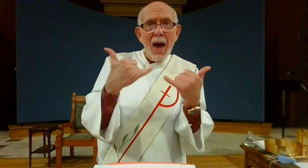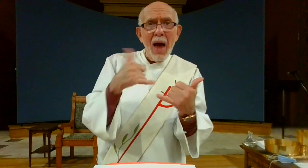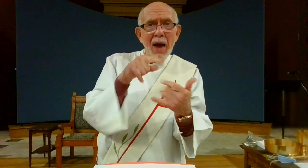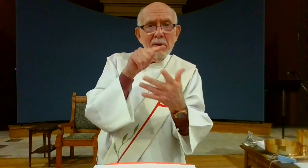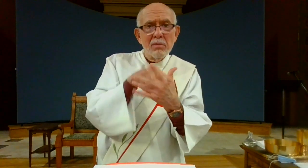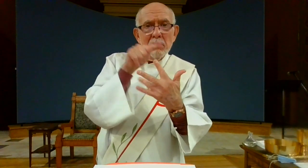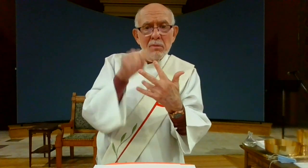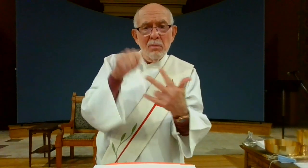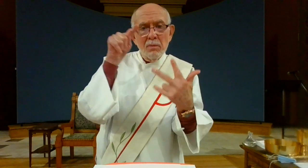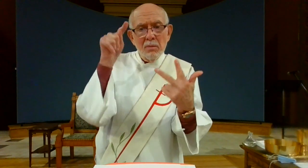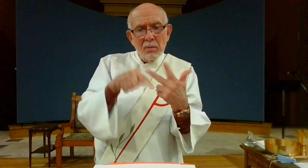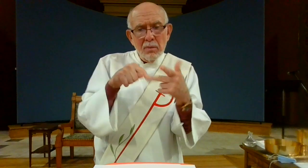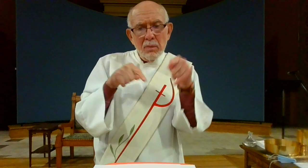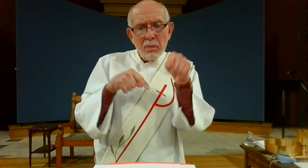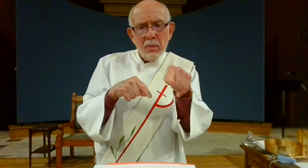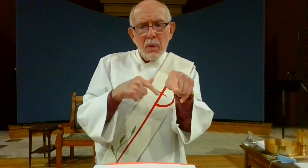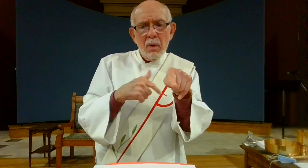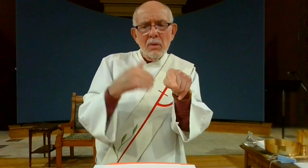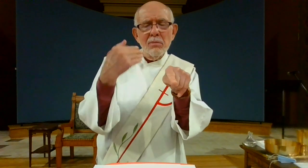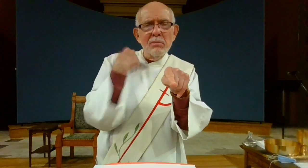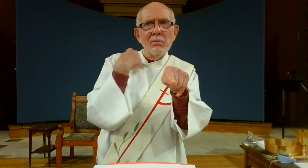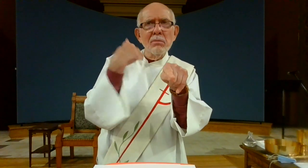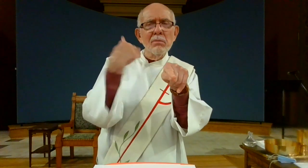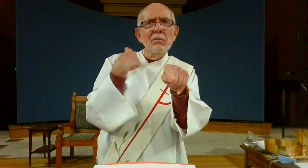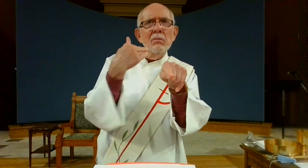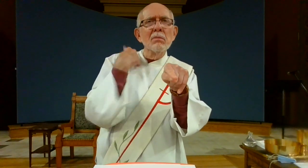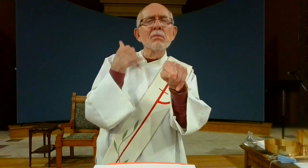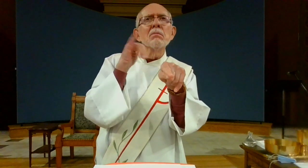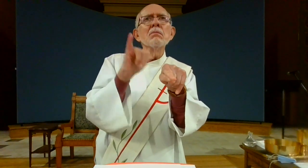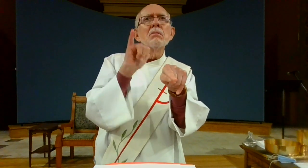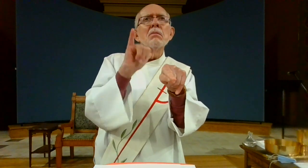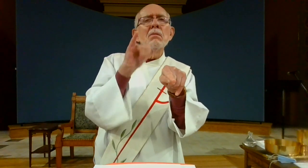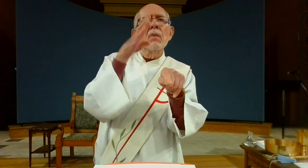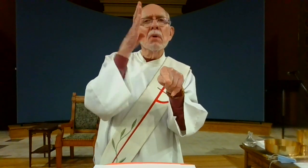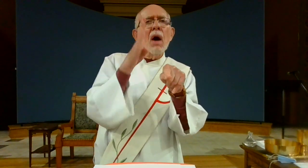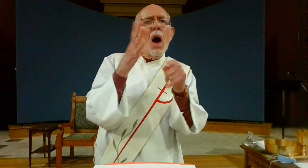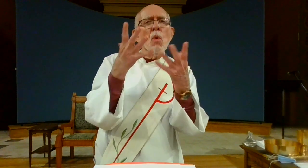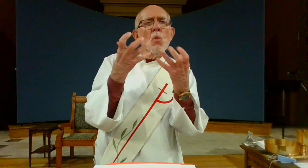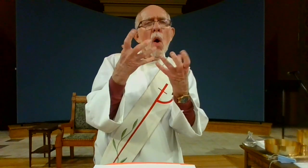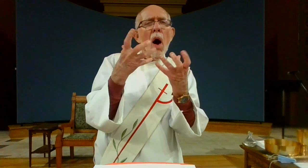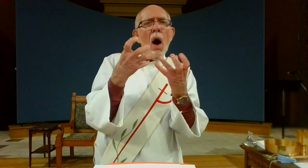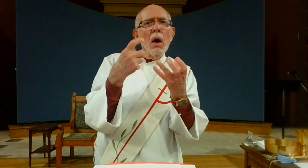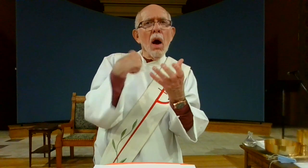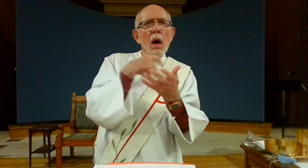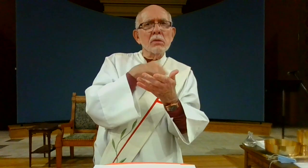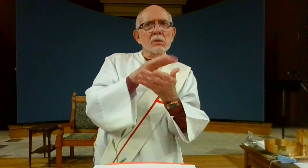As we go through the readings today it reminds us that God